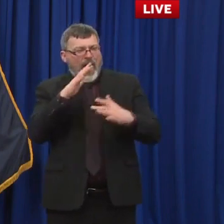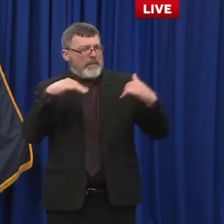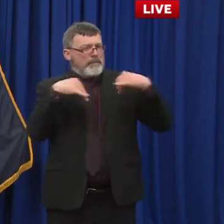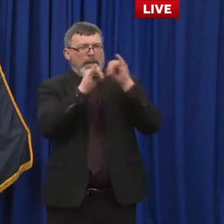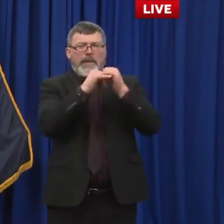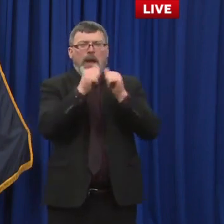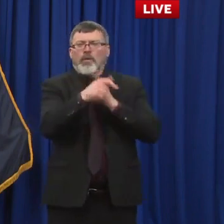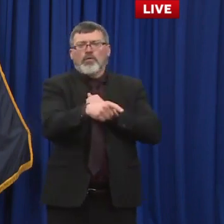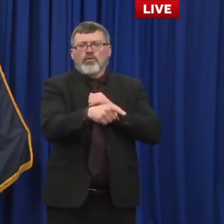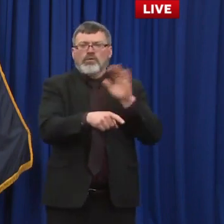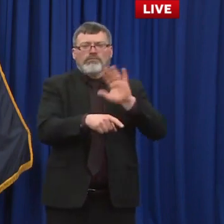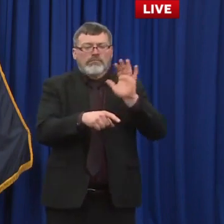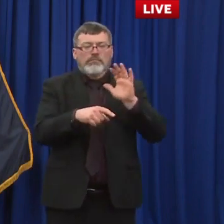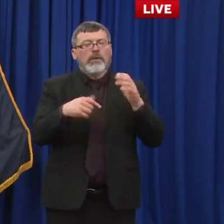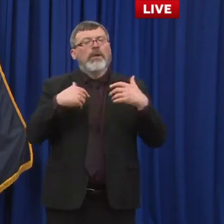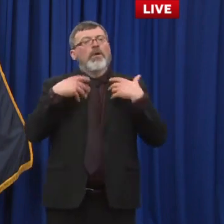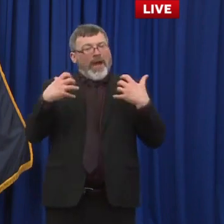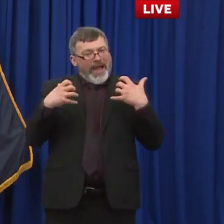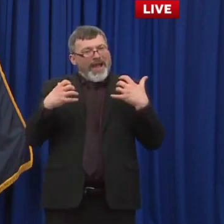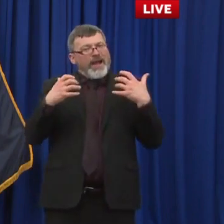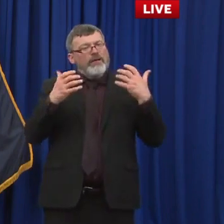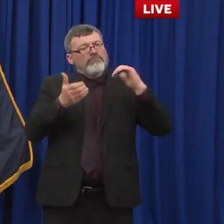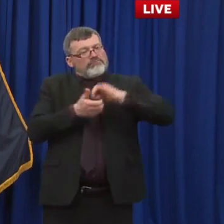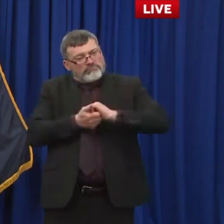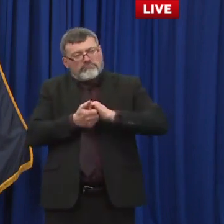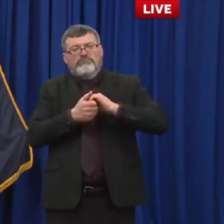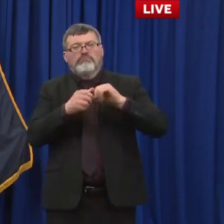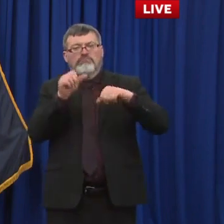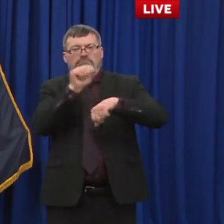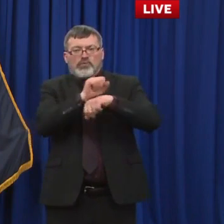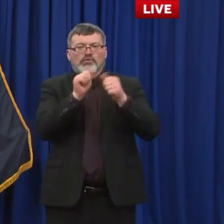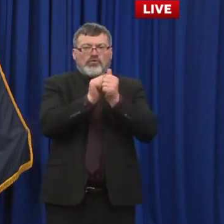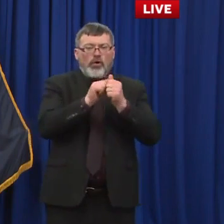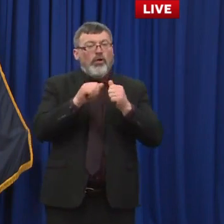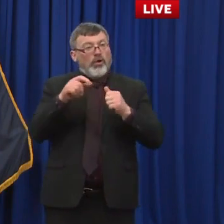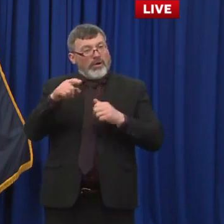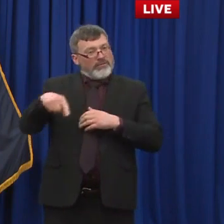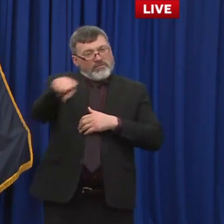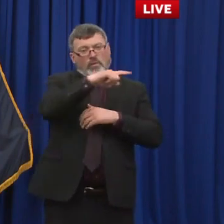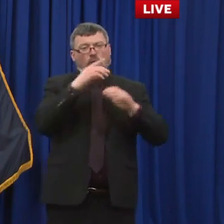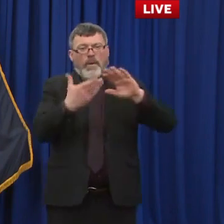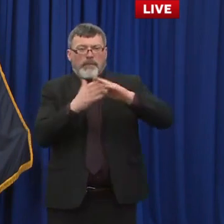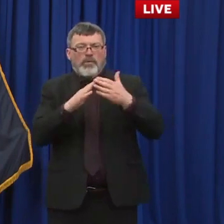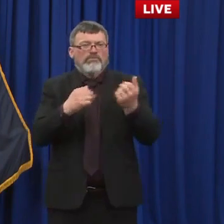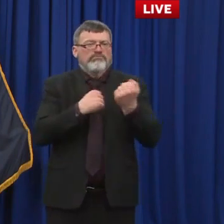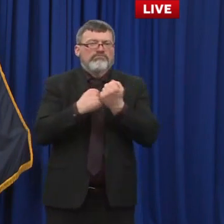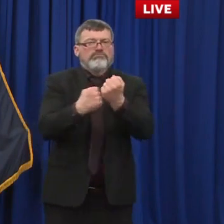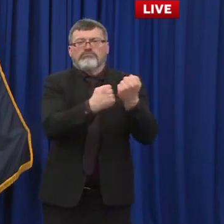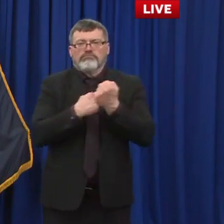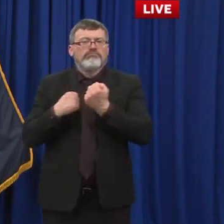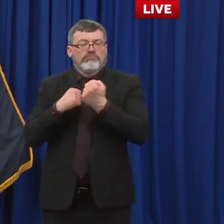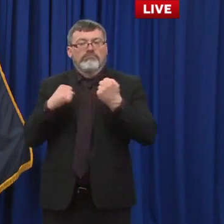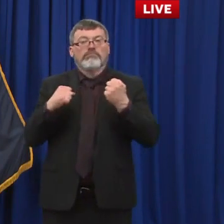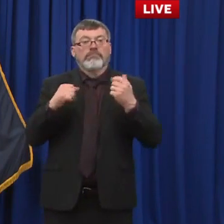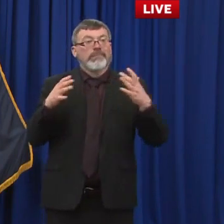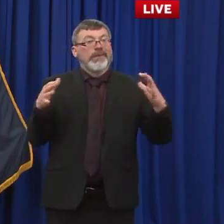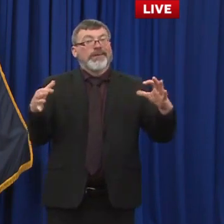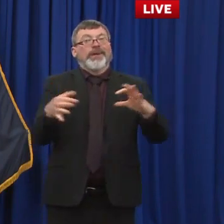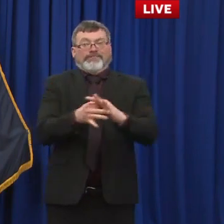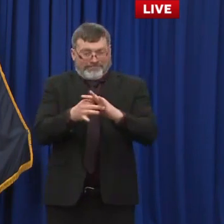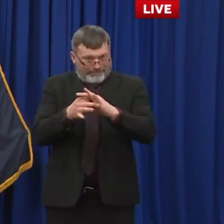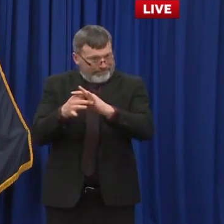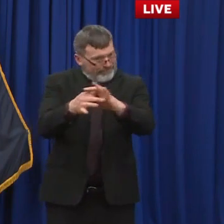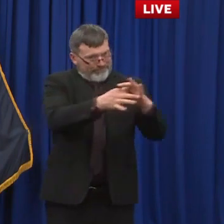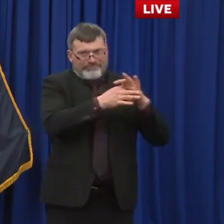folks in on all kind of all aspects of this issue uh to enhance our community policing enhance the training opportunities